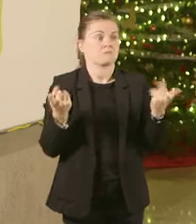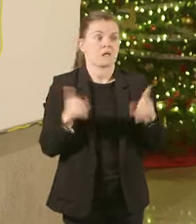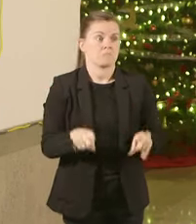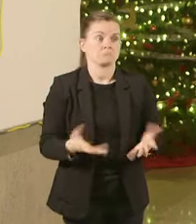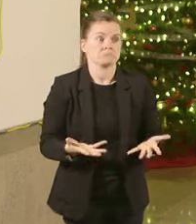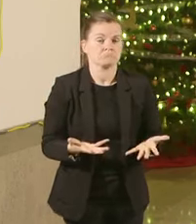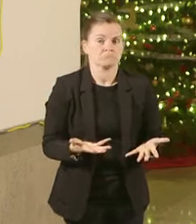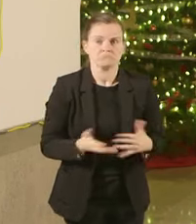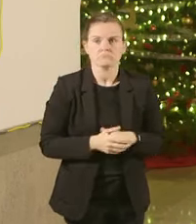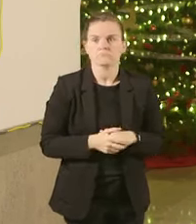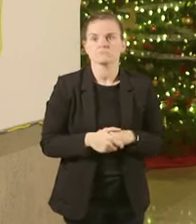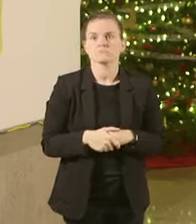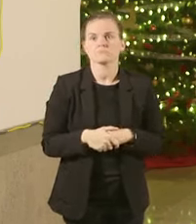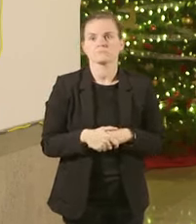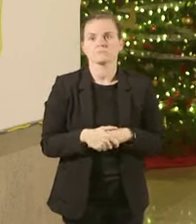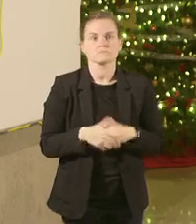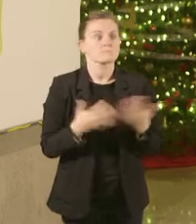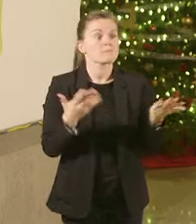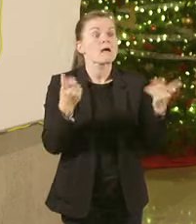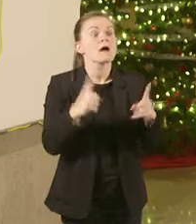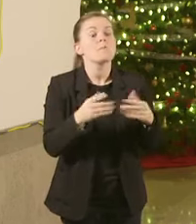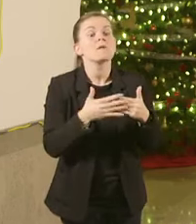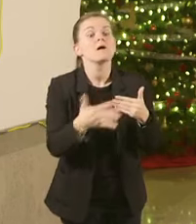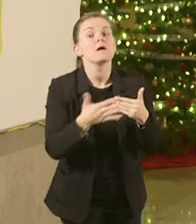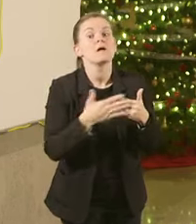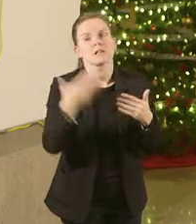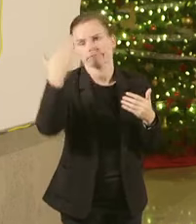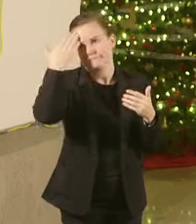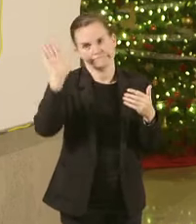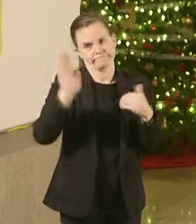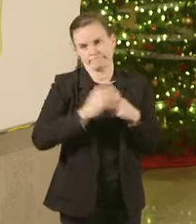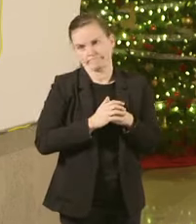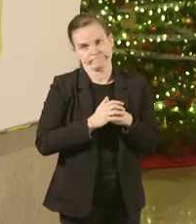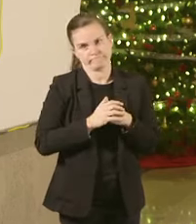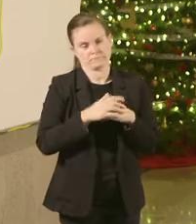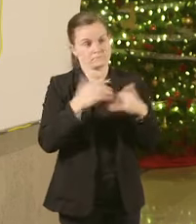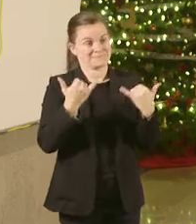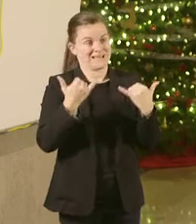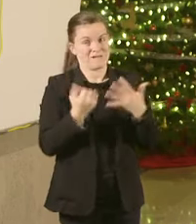when that's going to happen But you know the first priority is going to be take care of the Missouri citizens